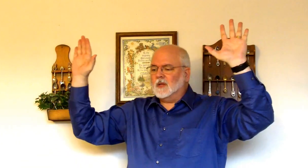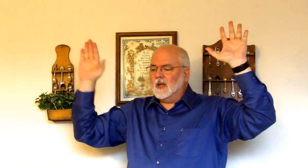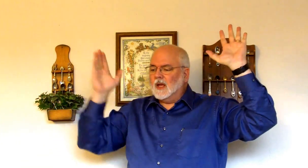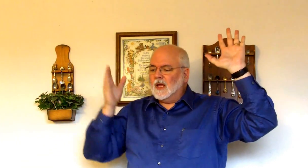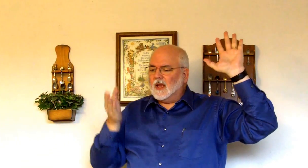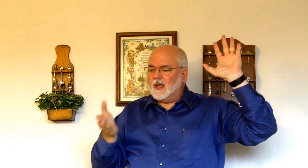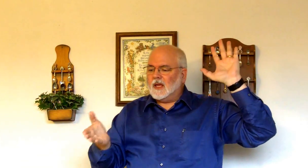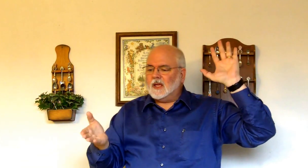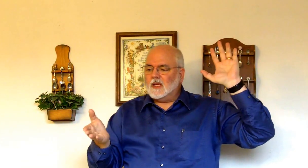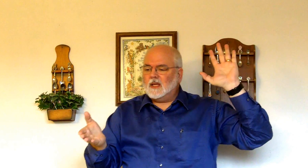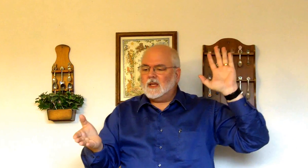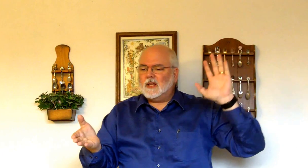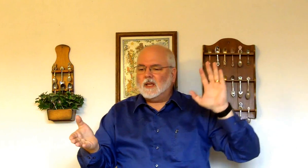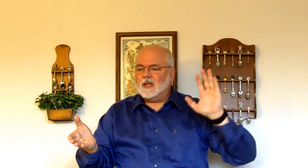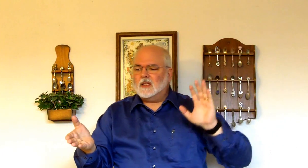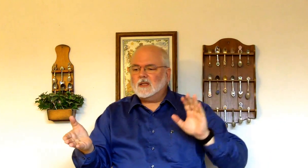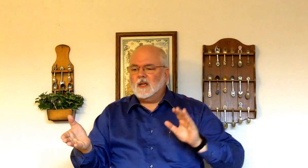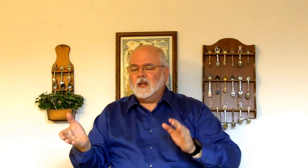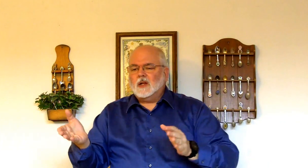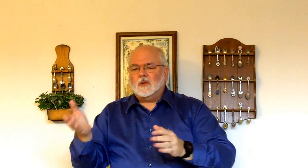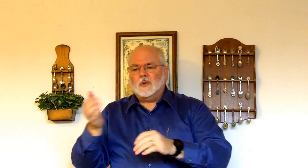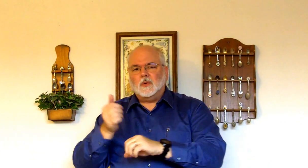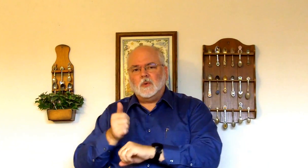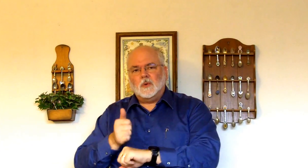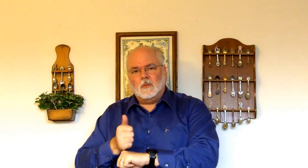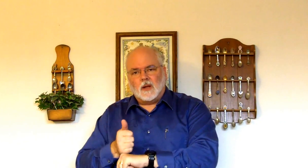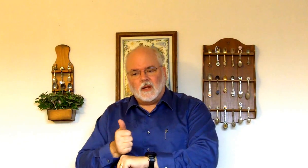he's to blame